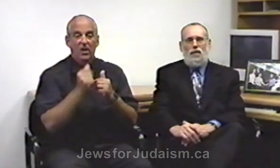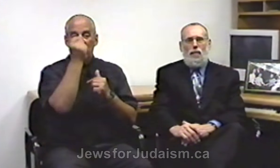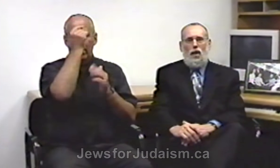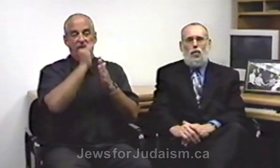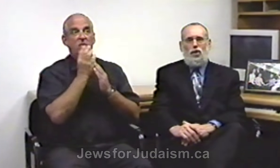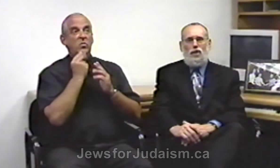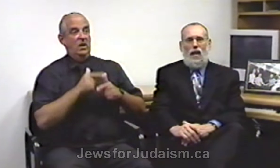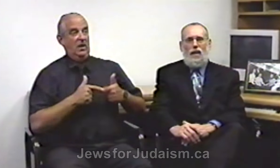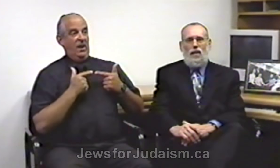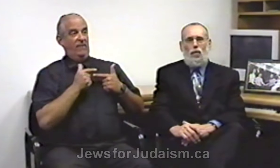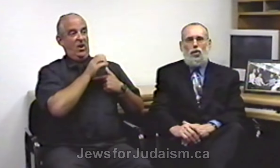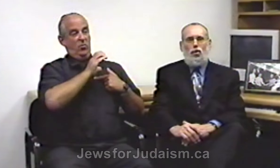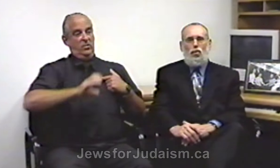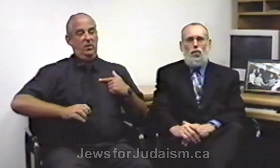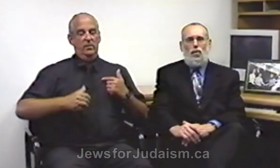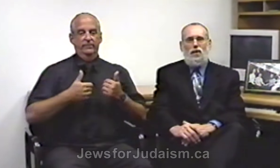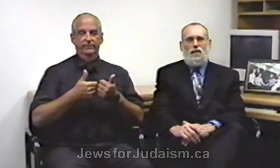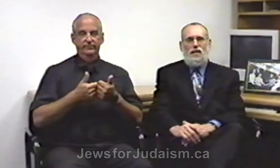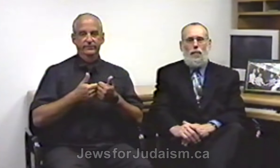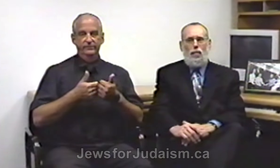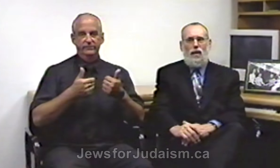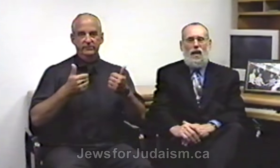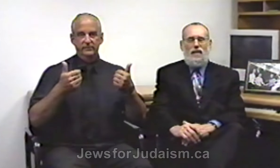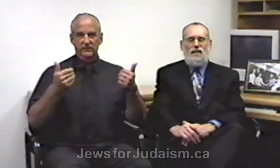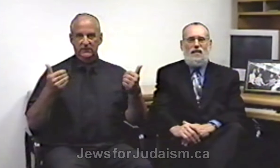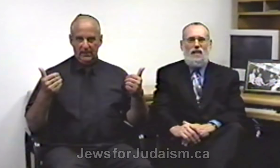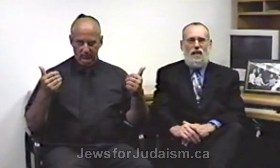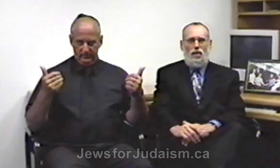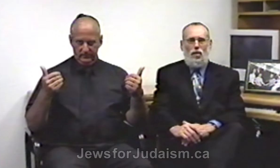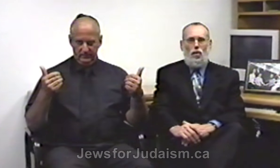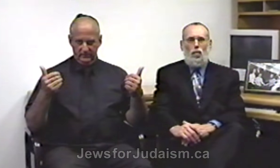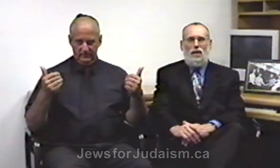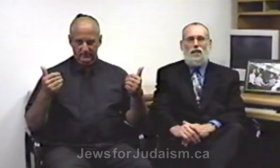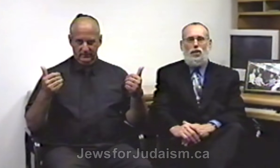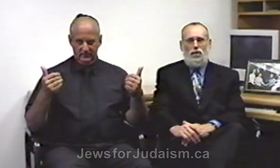and Christianity were two separate and distinct religions.